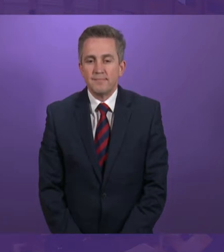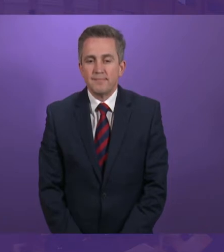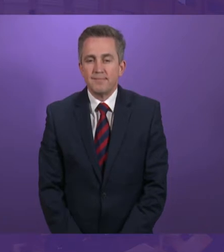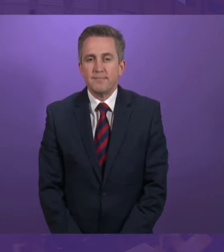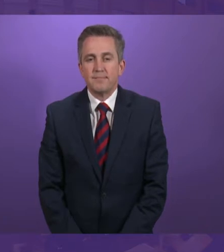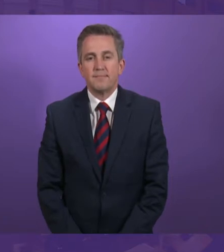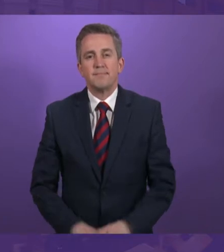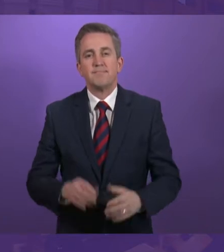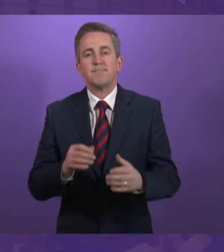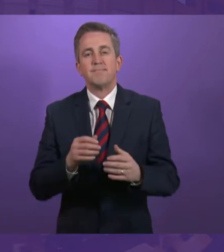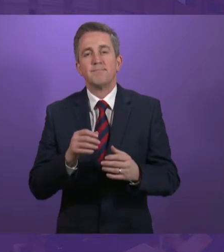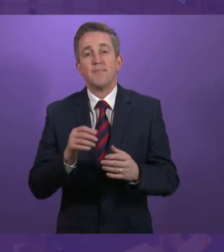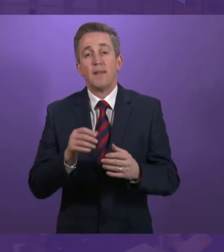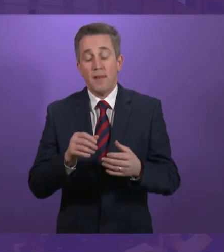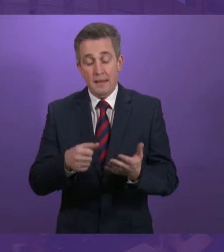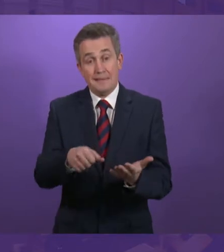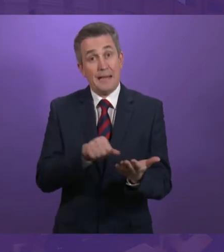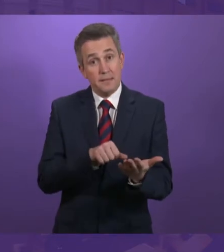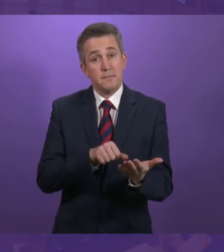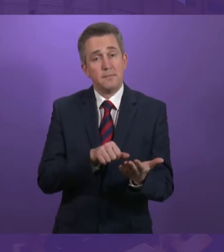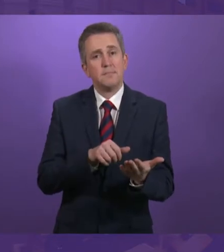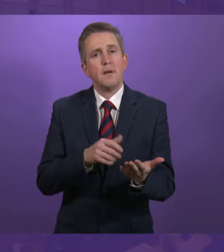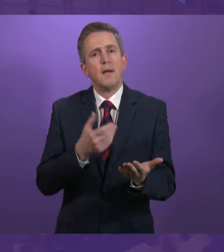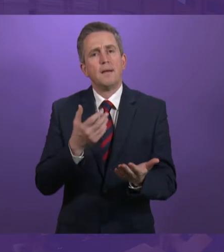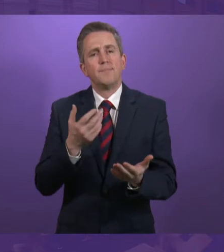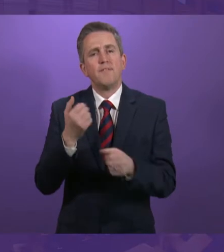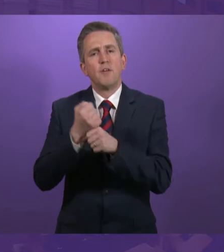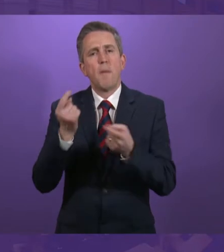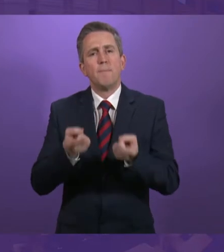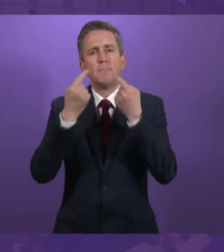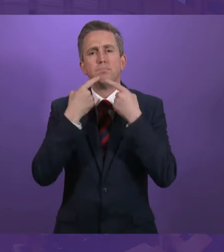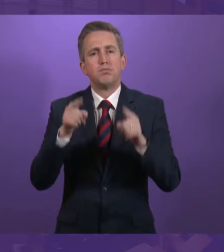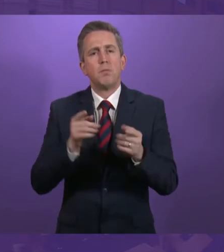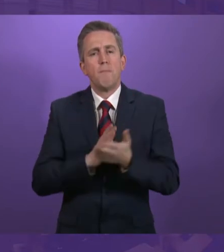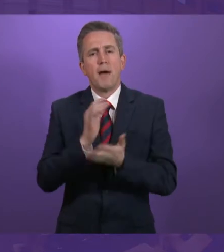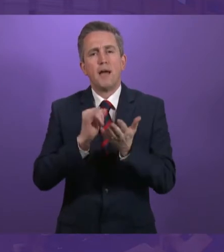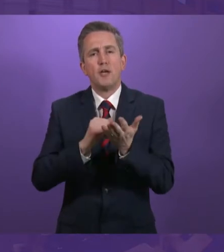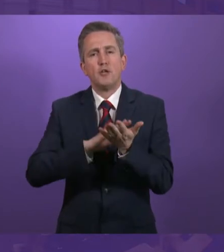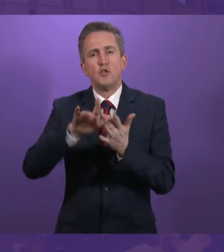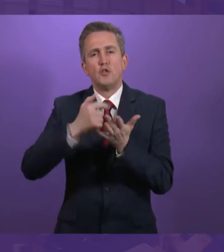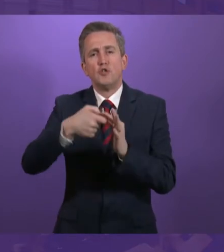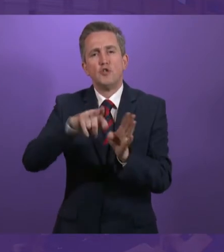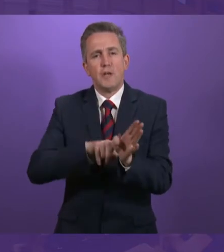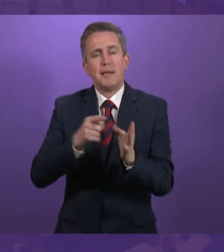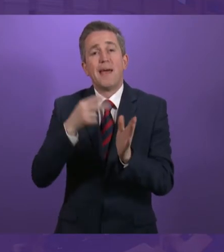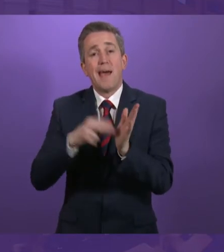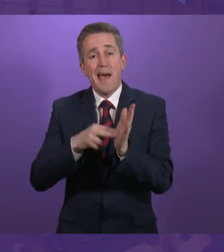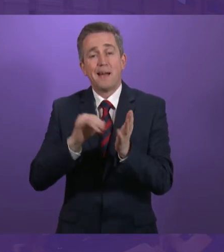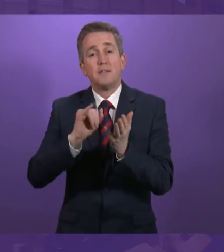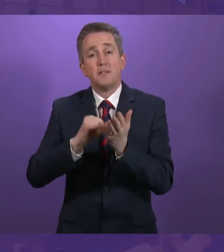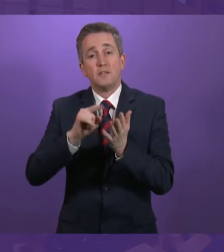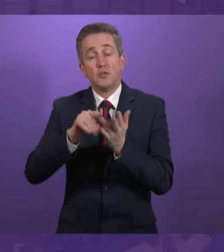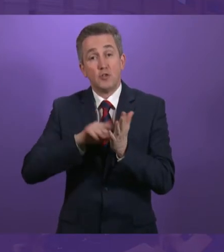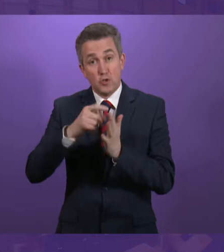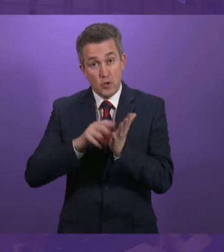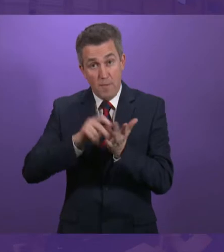We are going to move on now to the next item of business, which is a statement by Shirley Ann Somerville on delivery of devolved benefits. The Cabinet